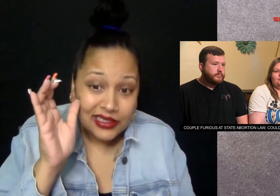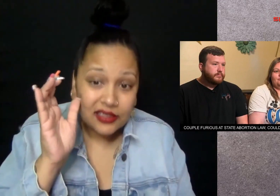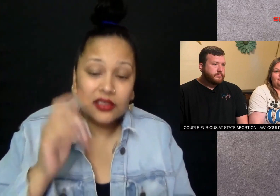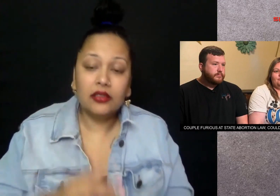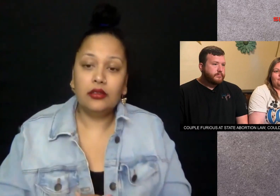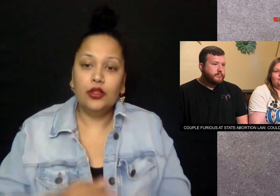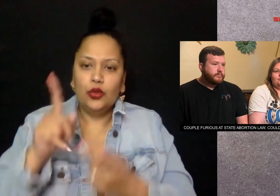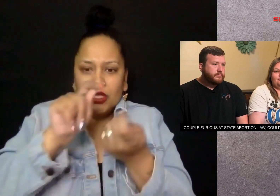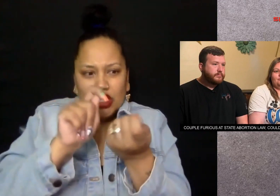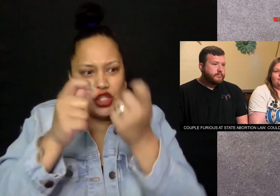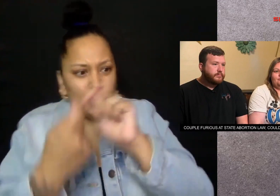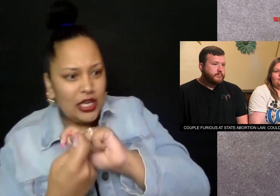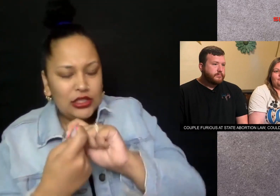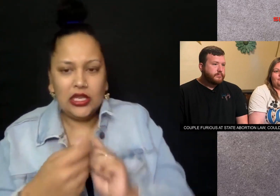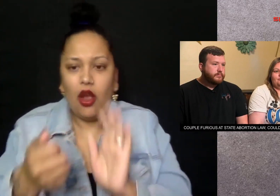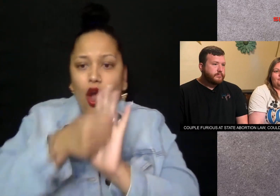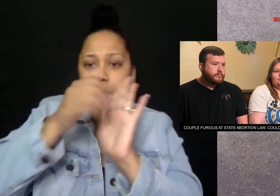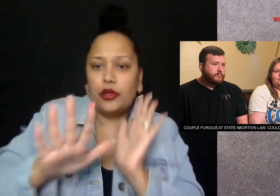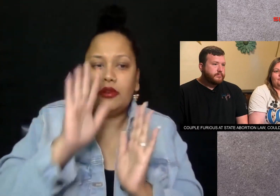and revise abortion laws